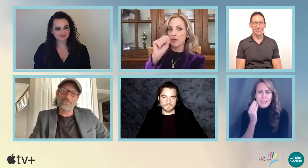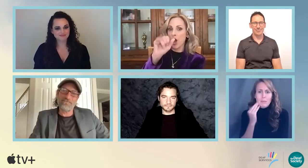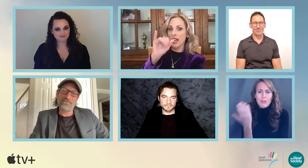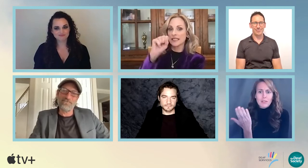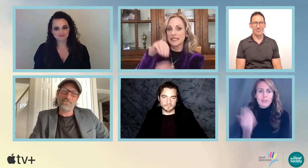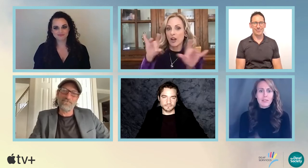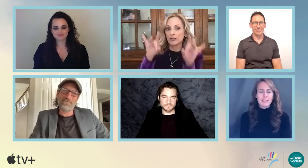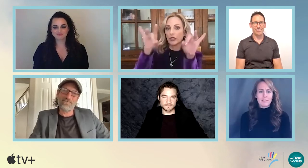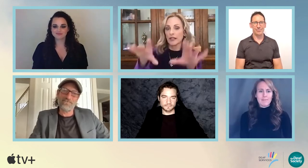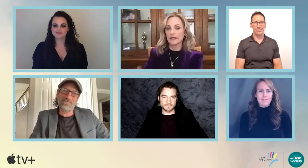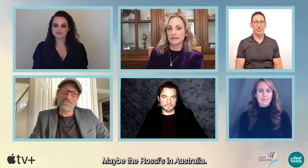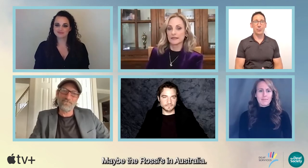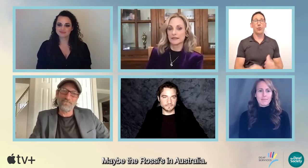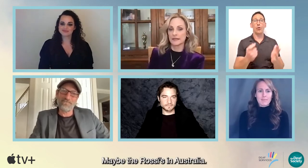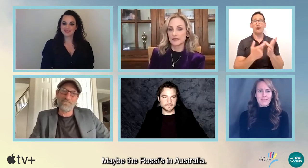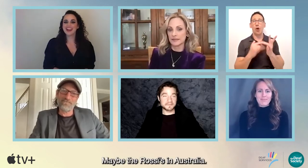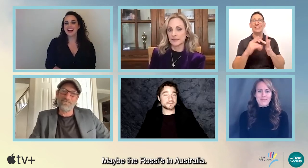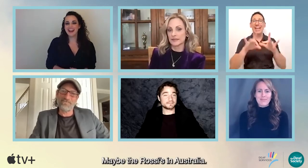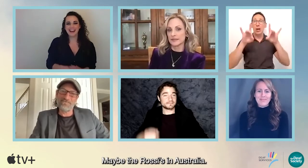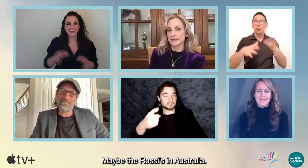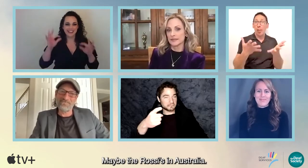Maybe the Rossi's in Australia.